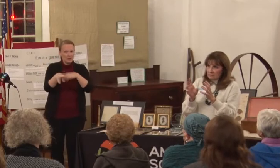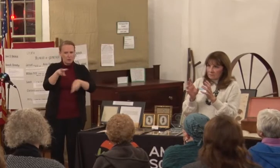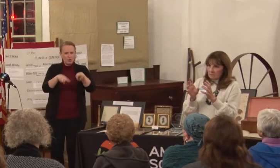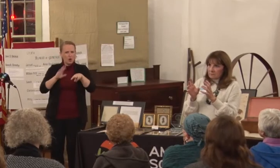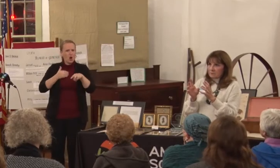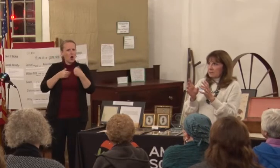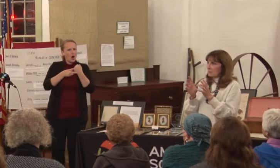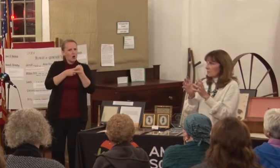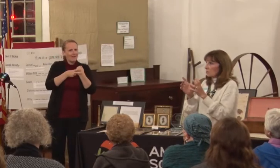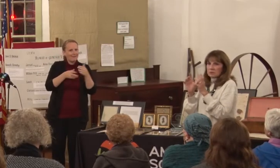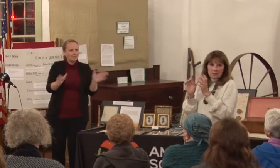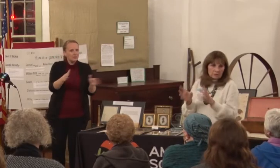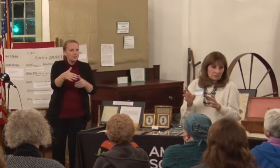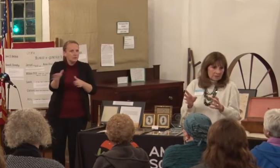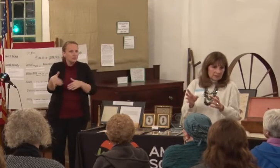would be the most interesting